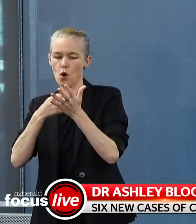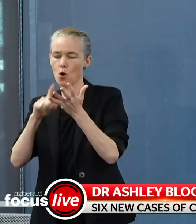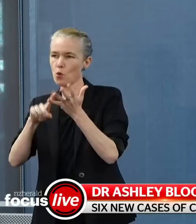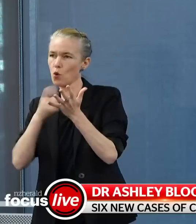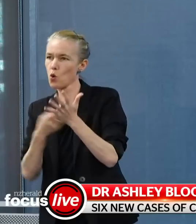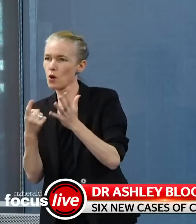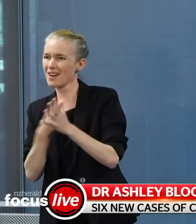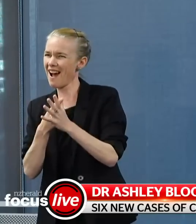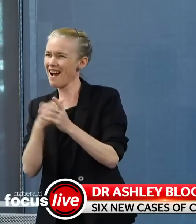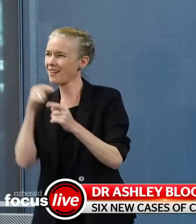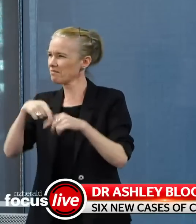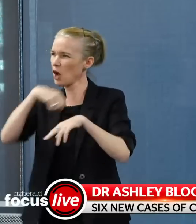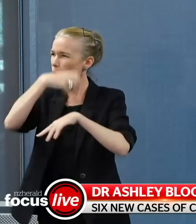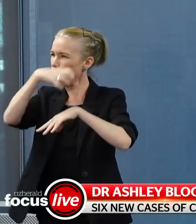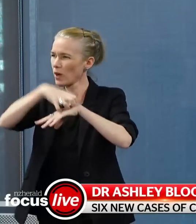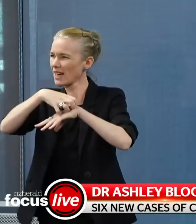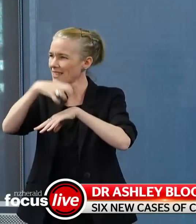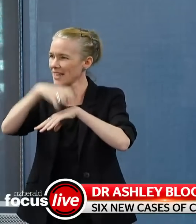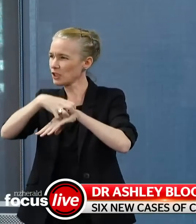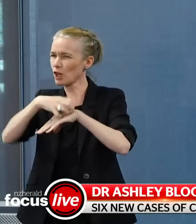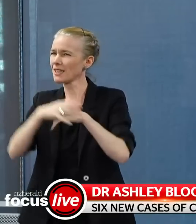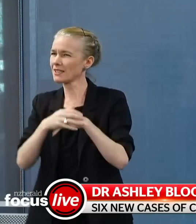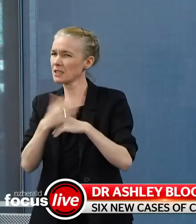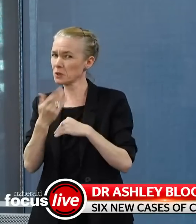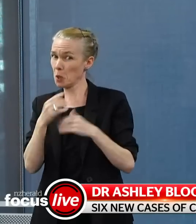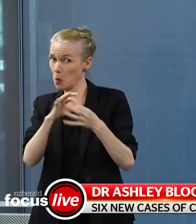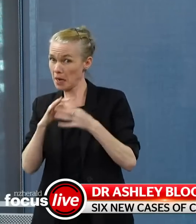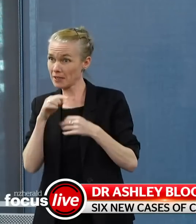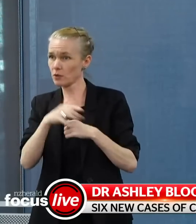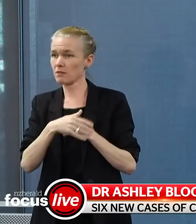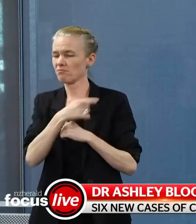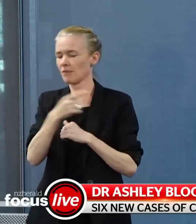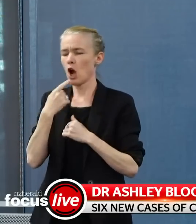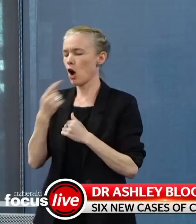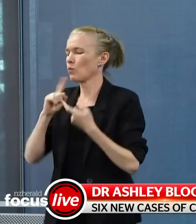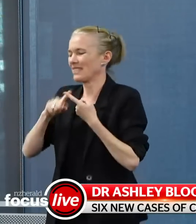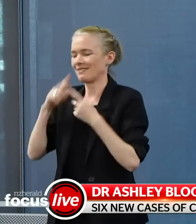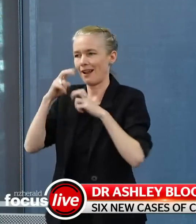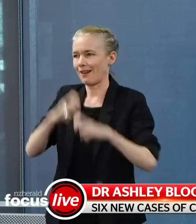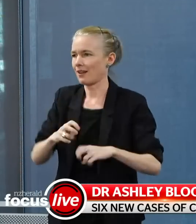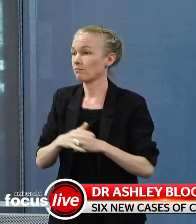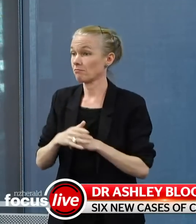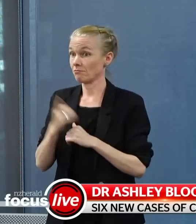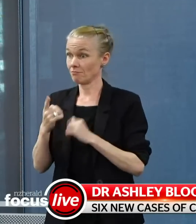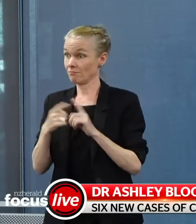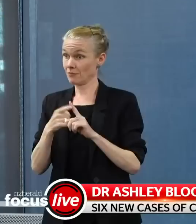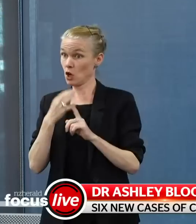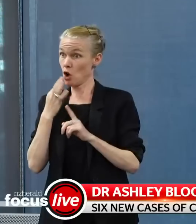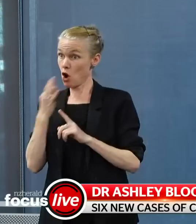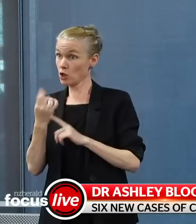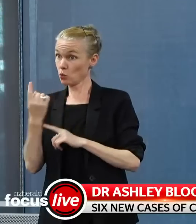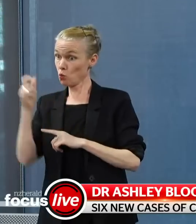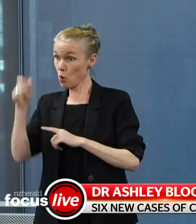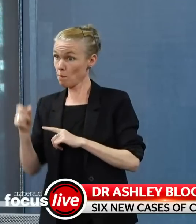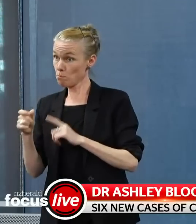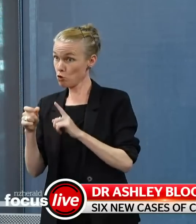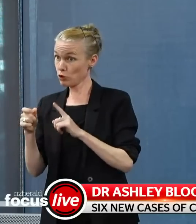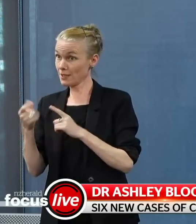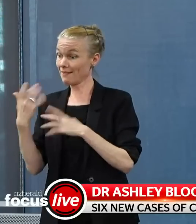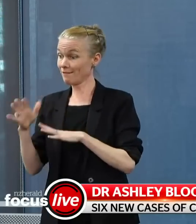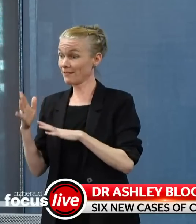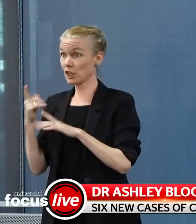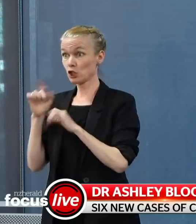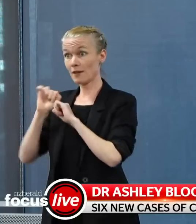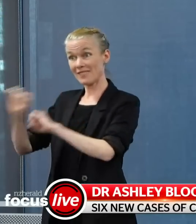having potential close contacts. And did that person visit the Mount Roskill church or have involvement? I couldn't say. I think actually